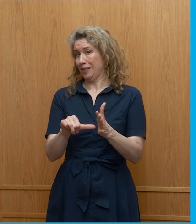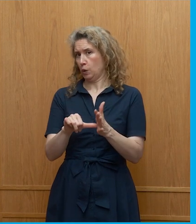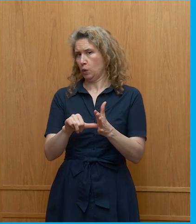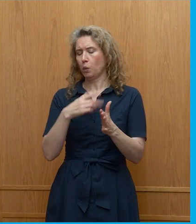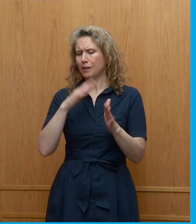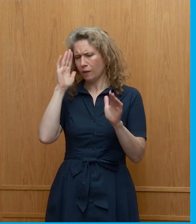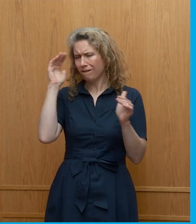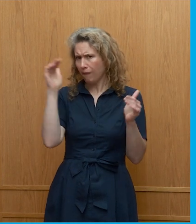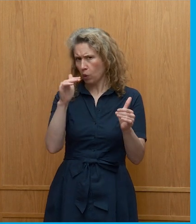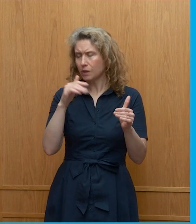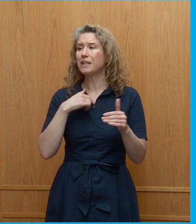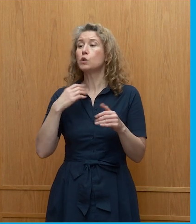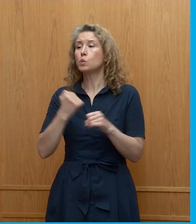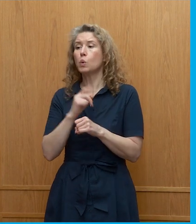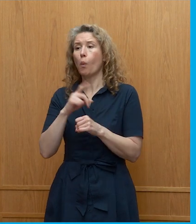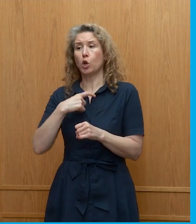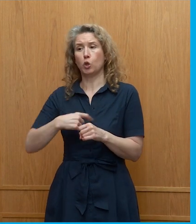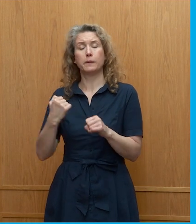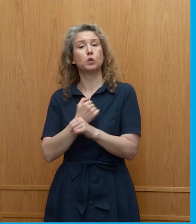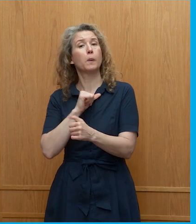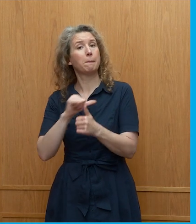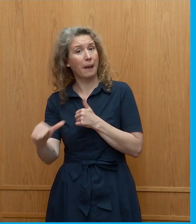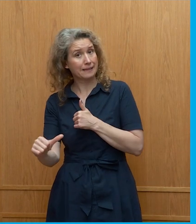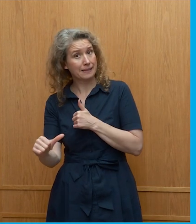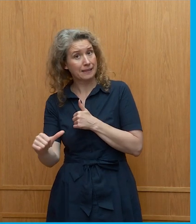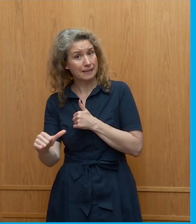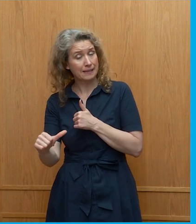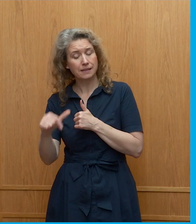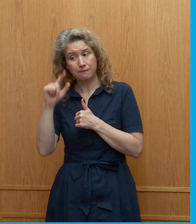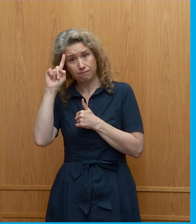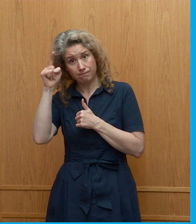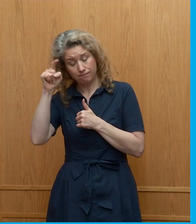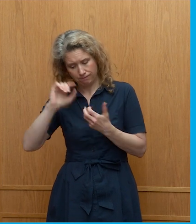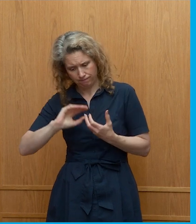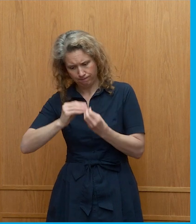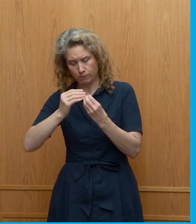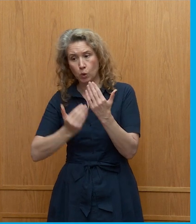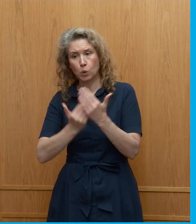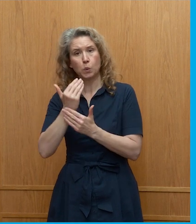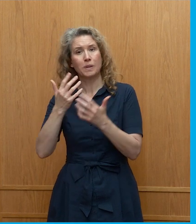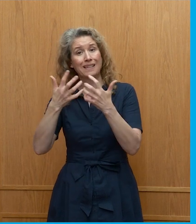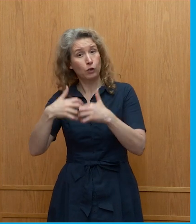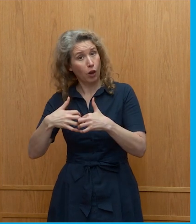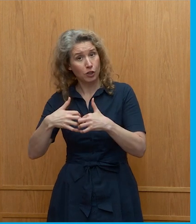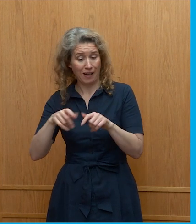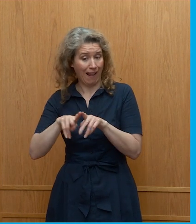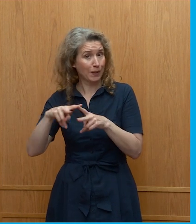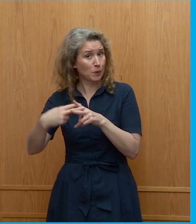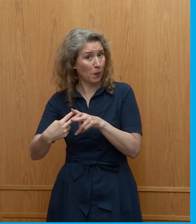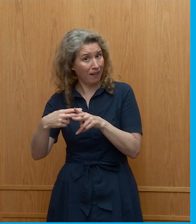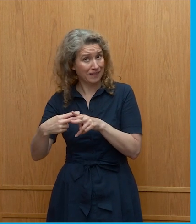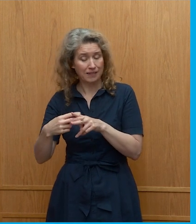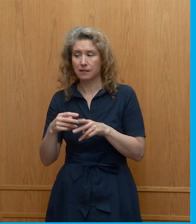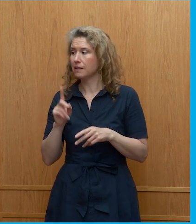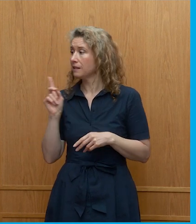to focus we need to do what humans do best which is create new technology and of course ai